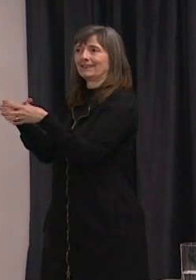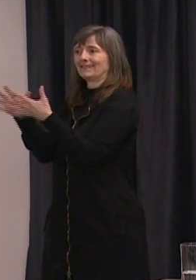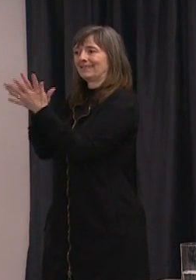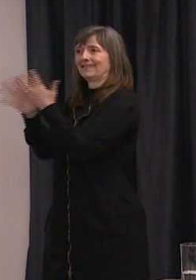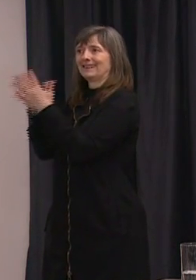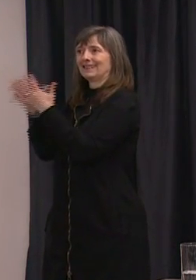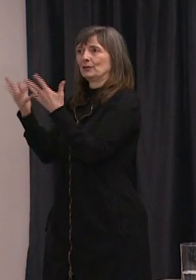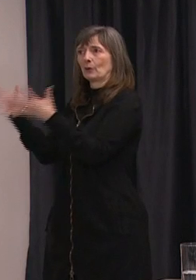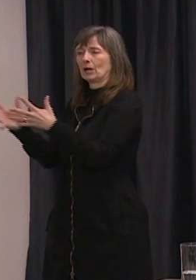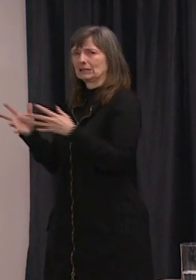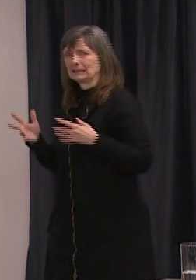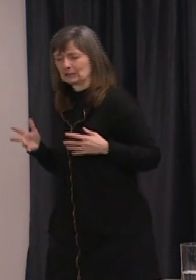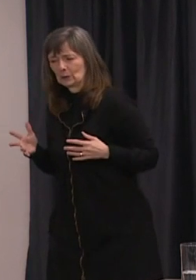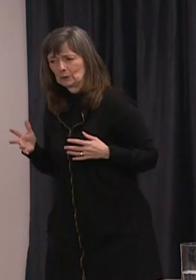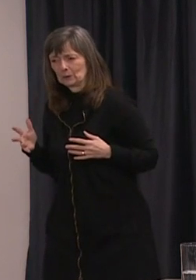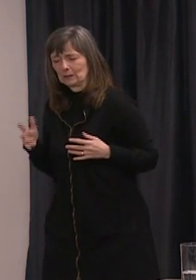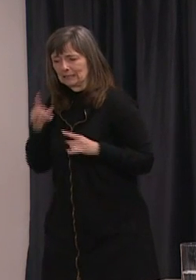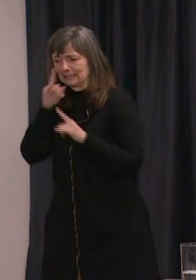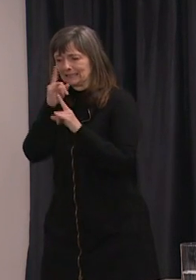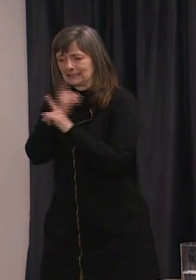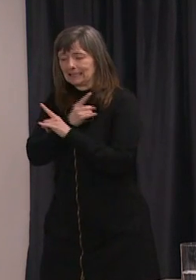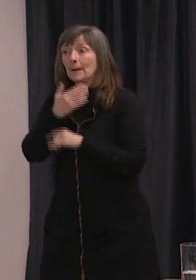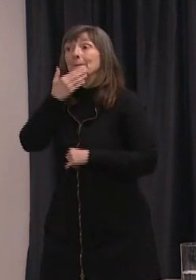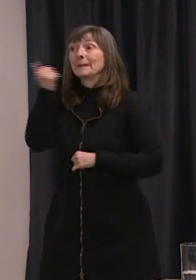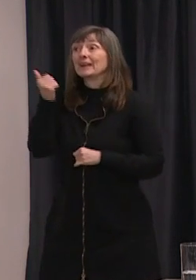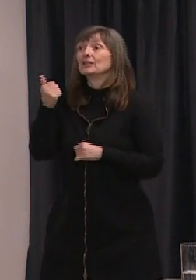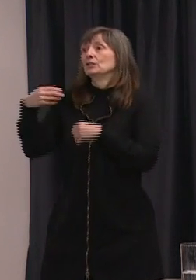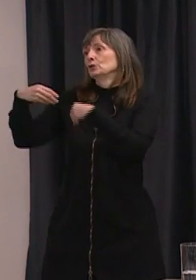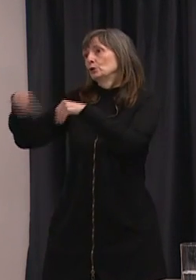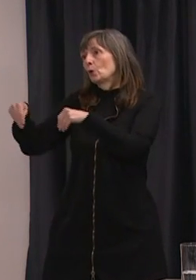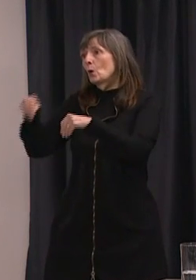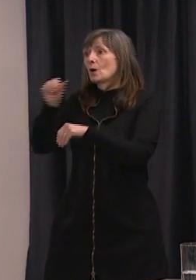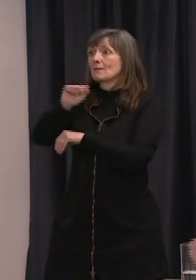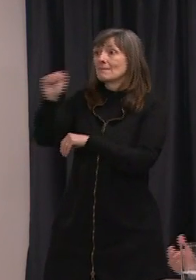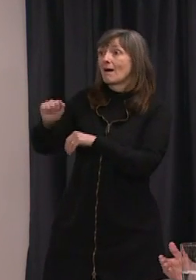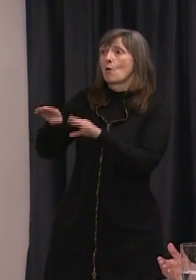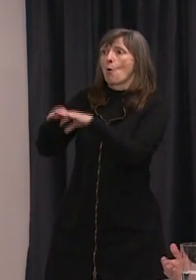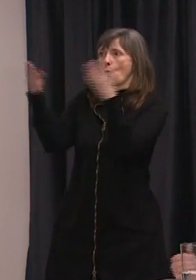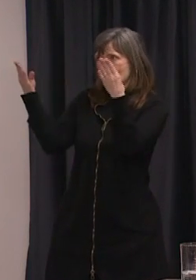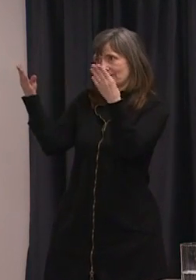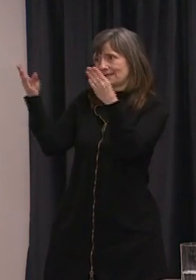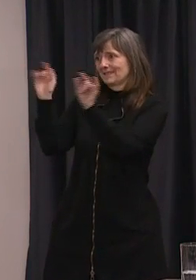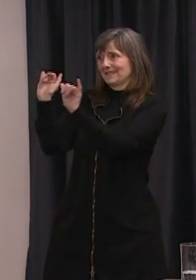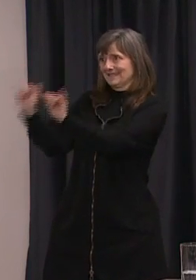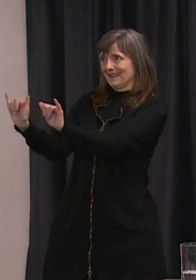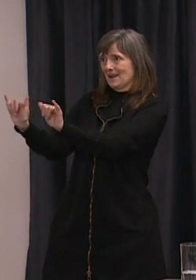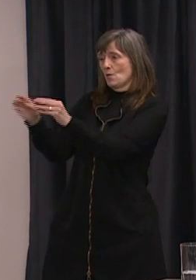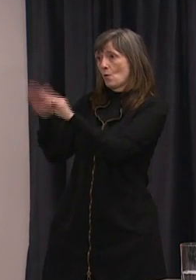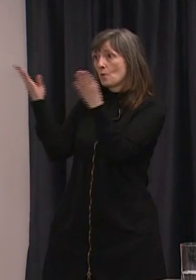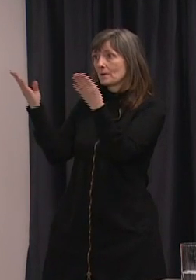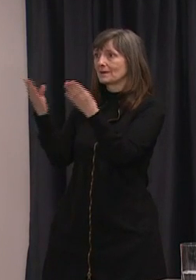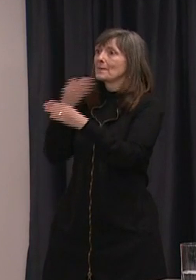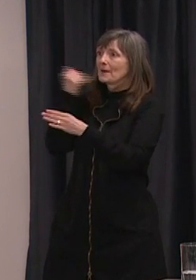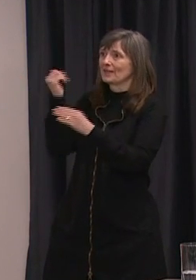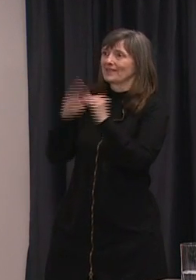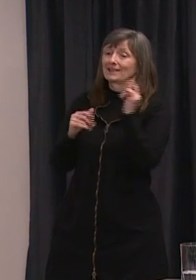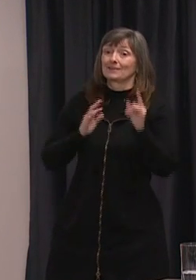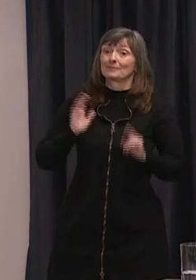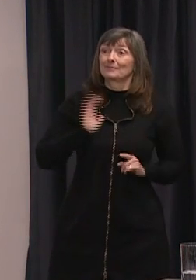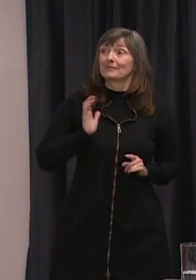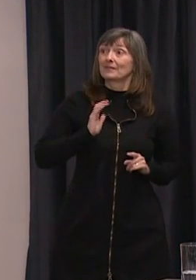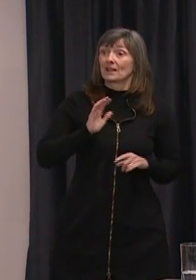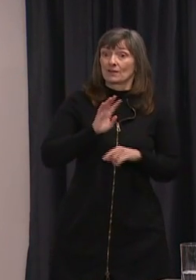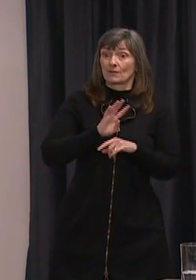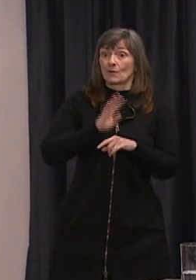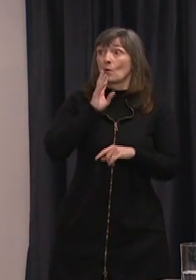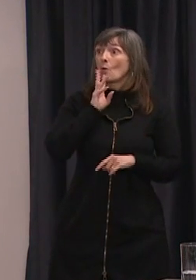the evidence would suggest that you're probably far better having shops and malls open way longer my recollection when walmart was open at four